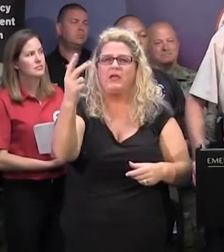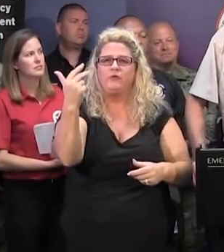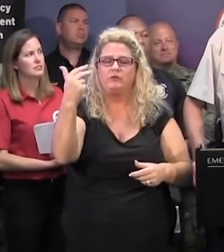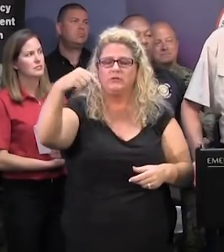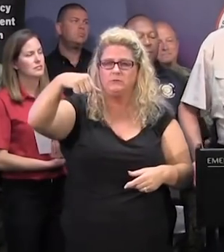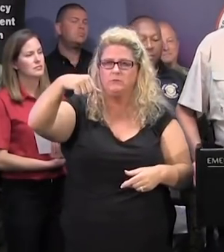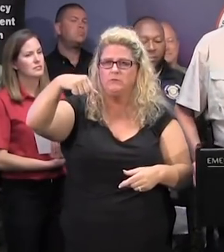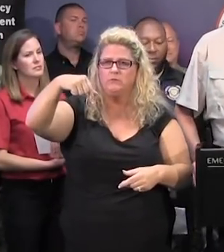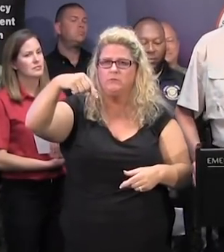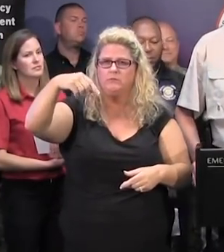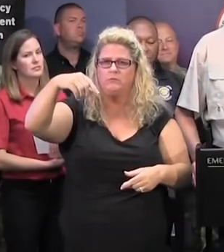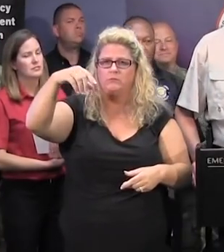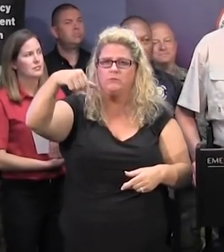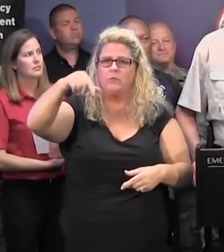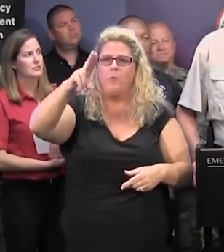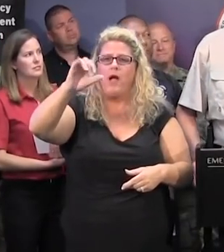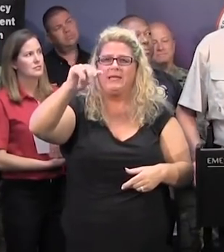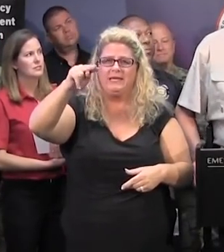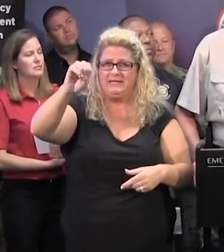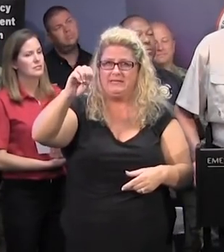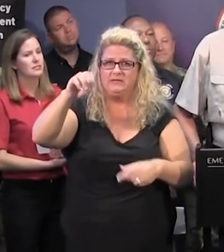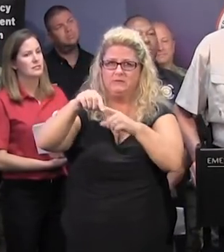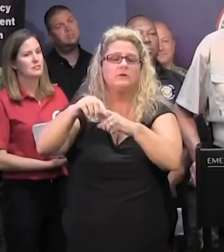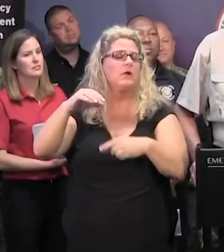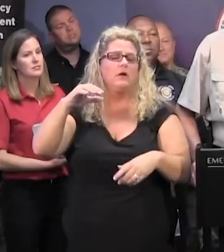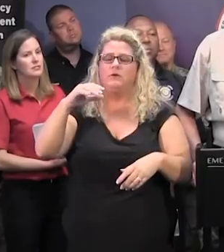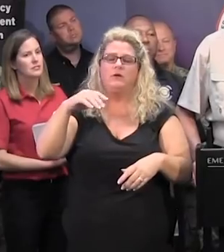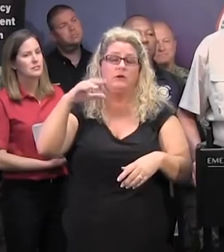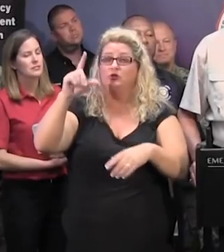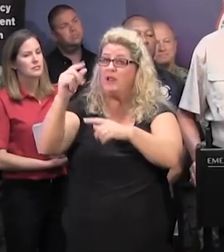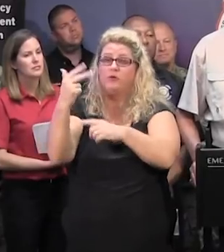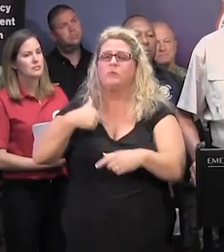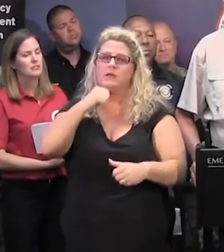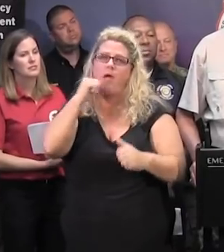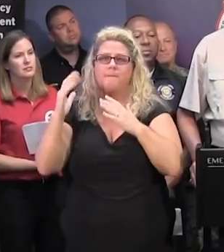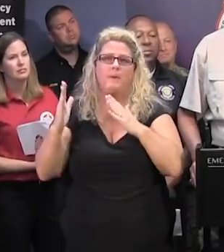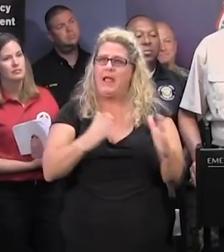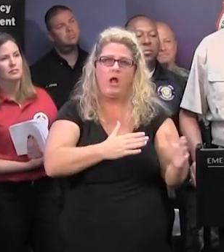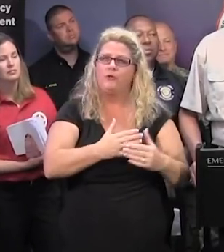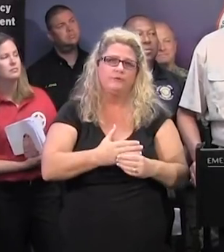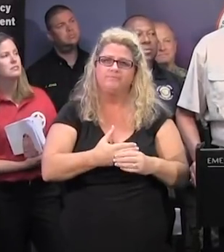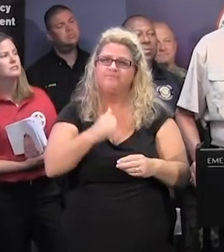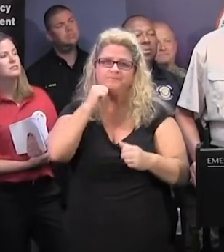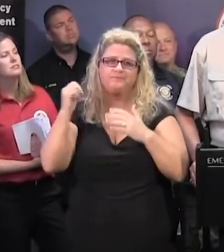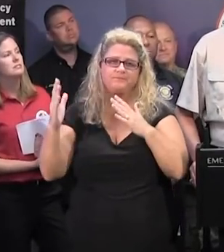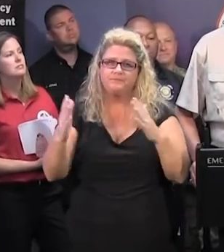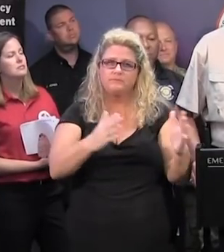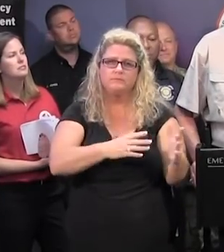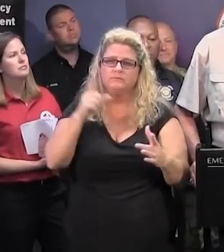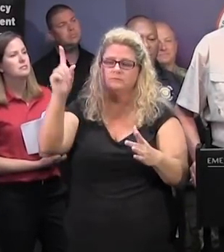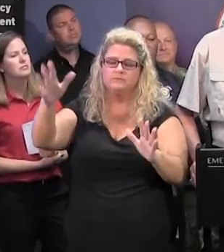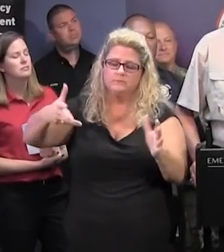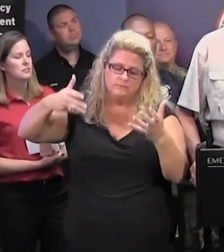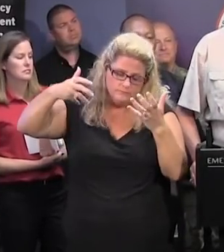at us in 2015, I would say that we weren't prepared. We were not prepared for the amount of